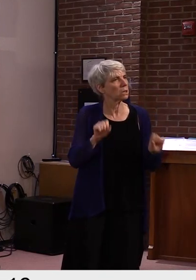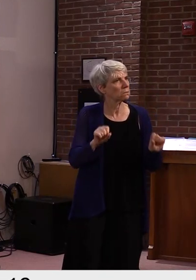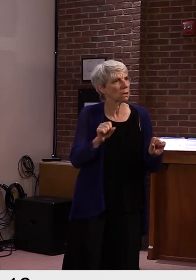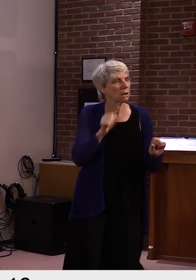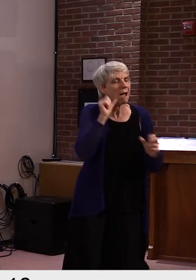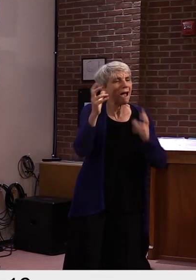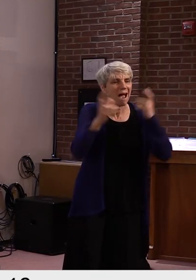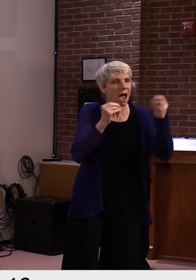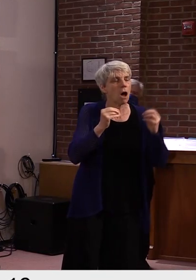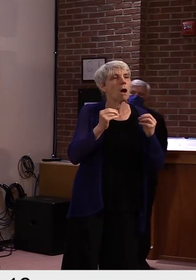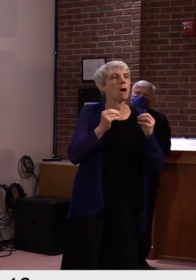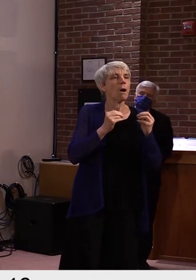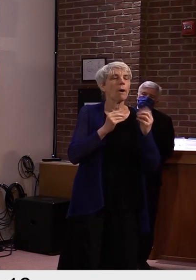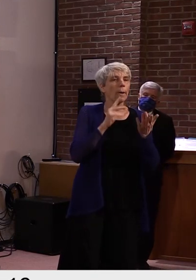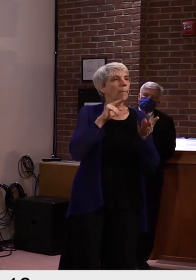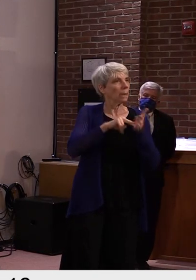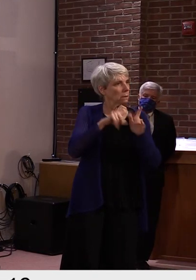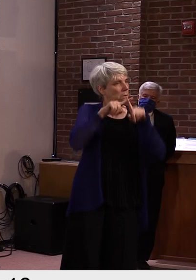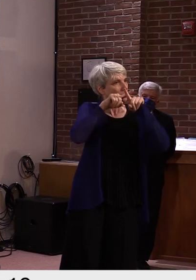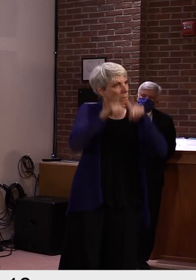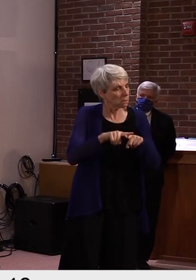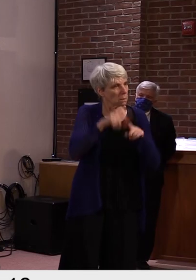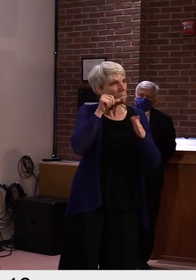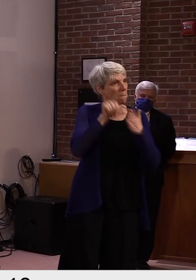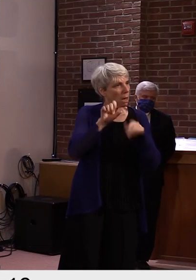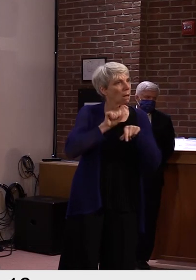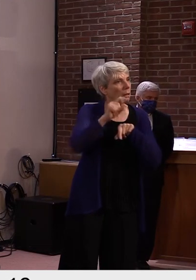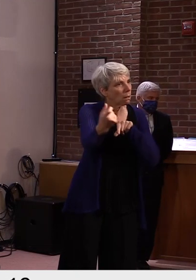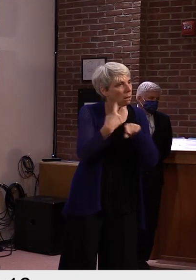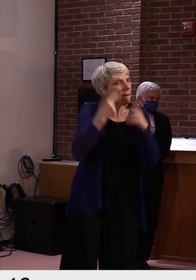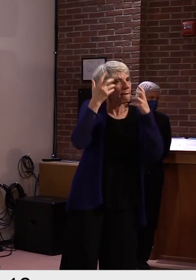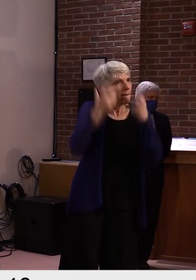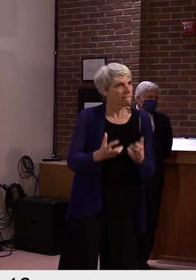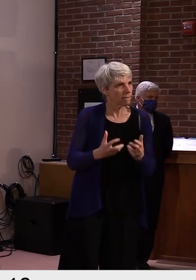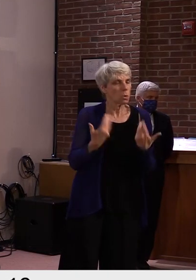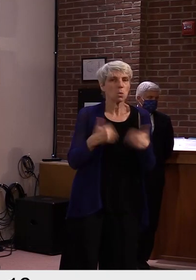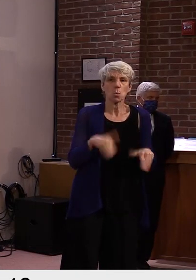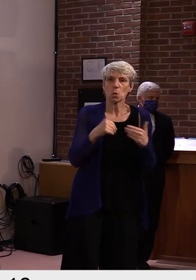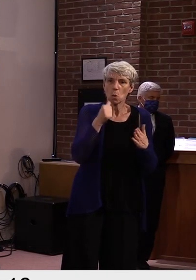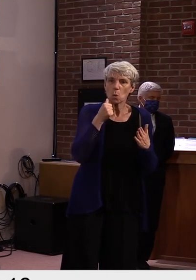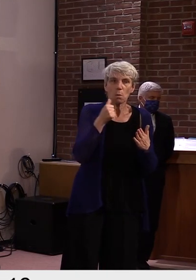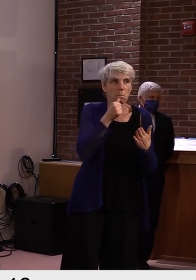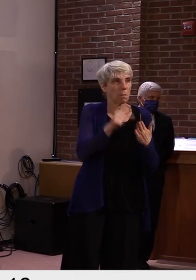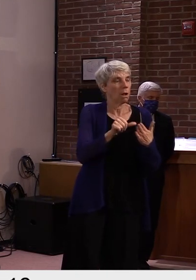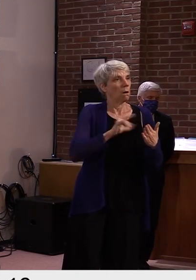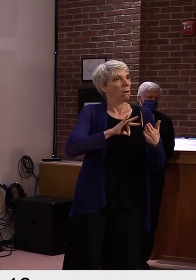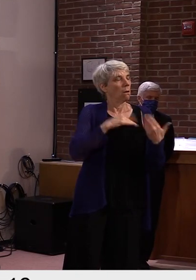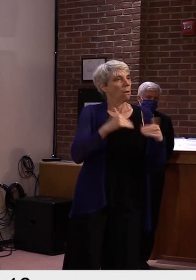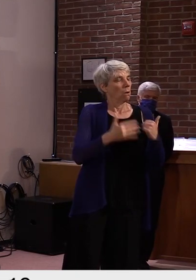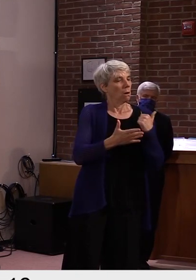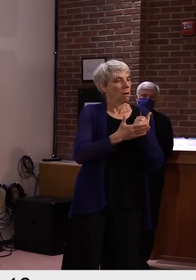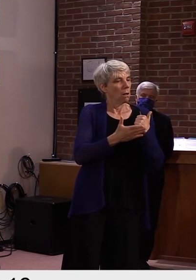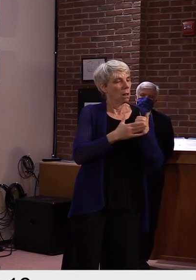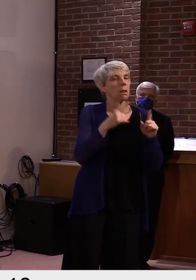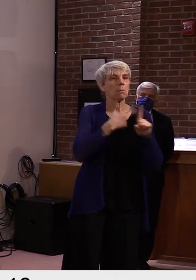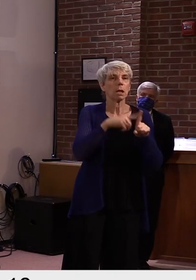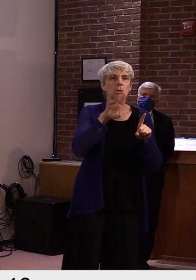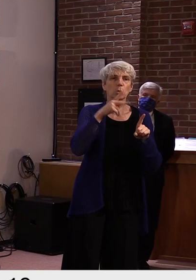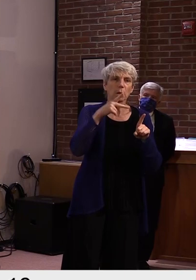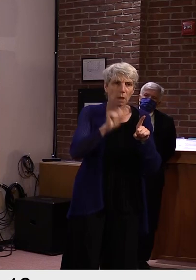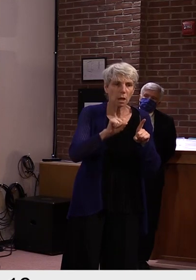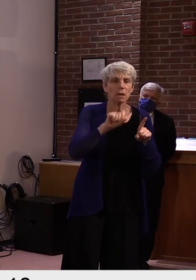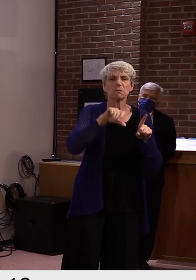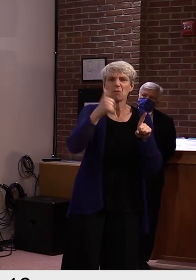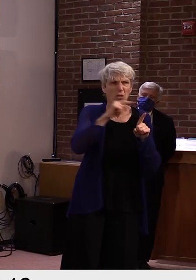not to, uh, interact and, and, uh, utilizing the mail service has been, been helpful as well as with, uh, private delivery. So, yeah,